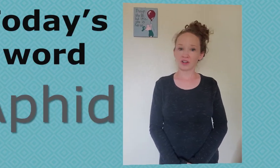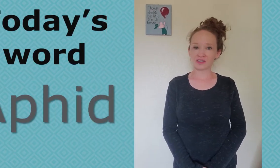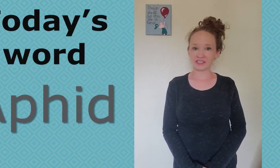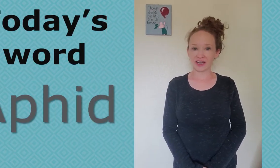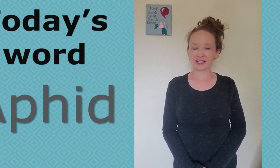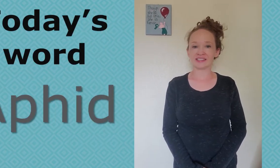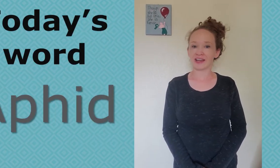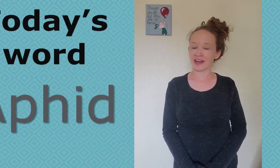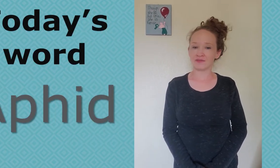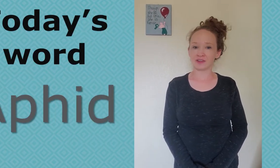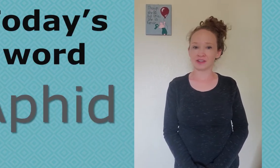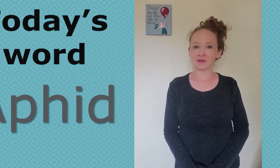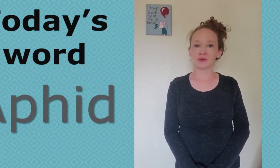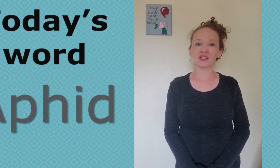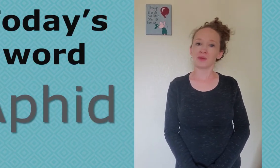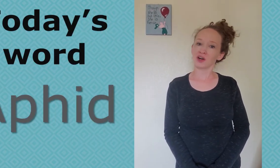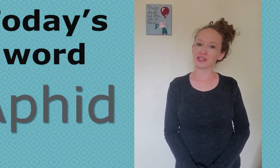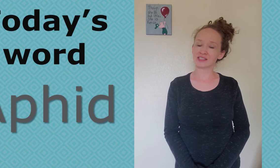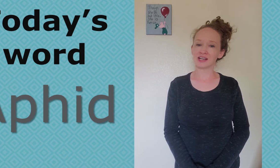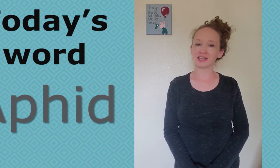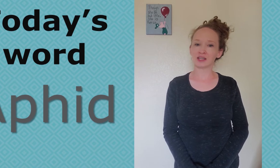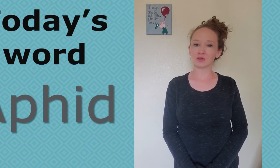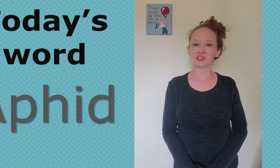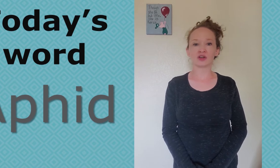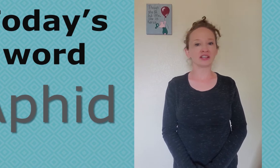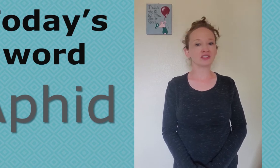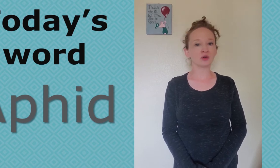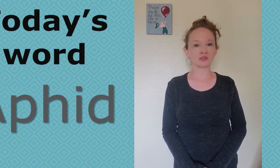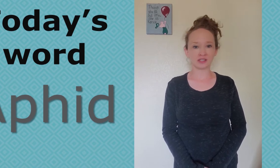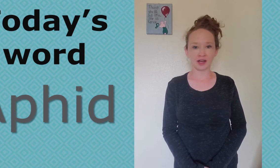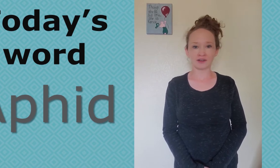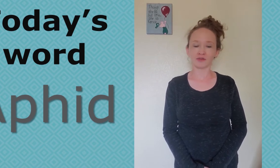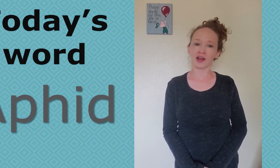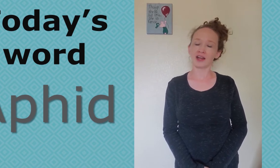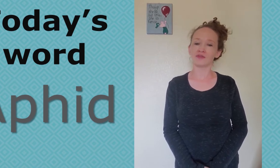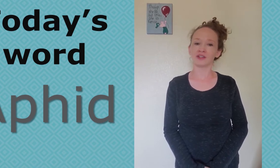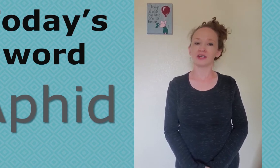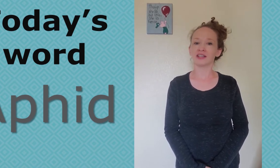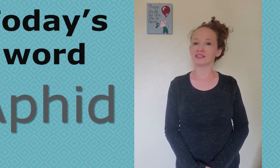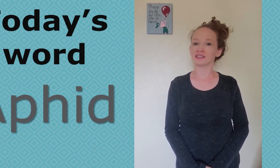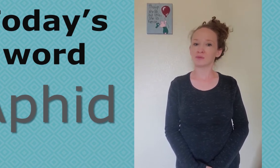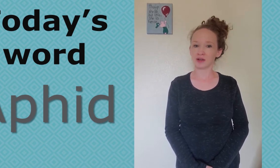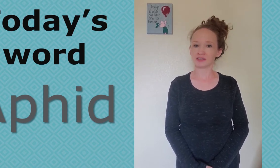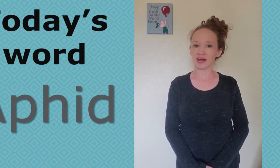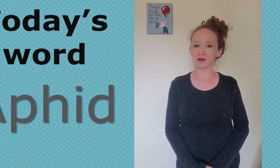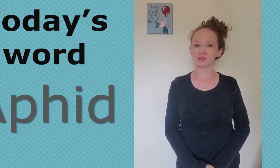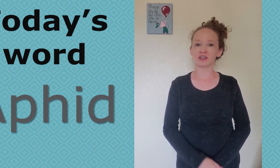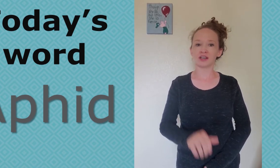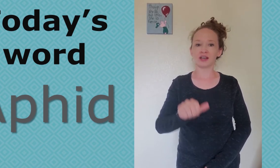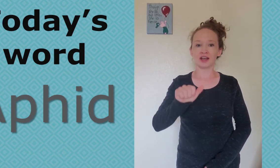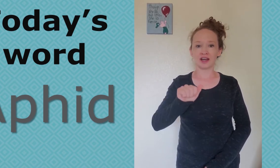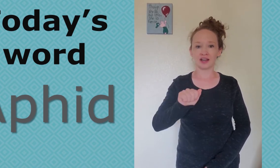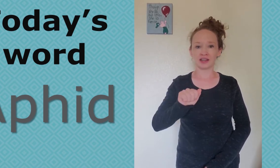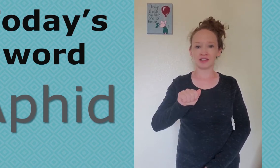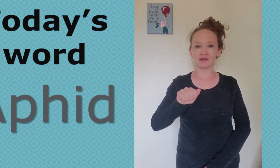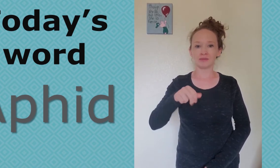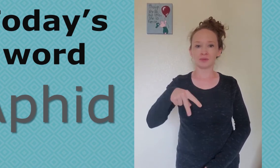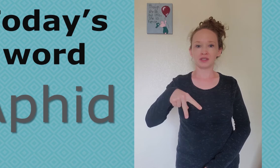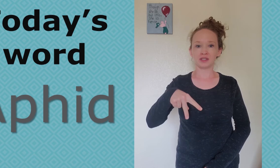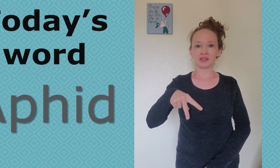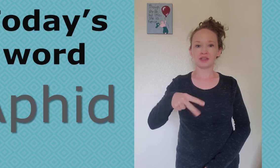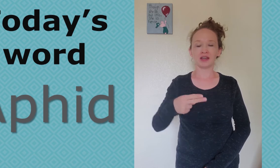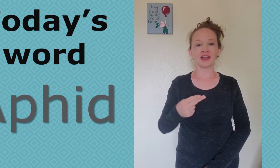The word of the day is aphid. But in American Sign Language, there is no sign for aphid. It is spelled out a,